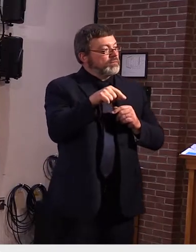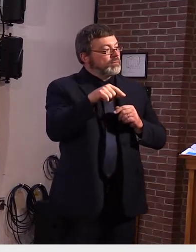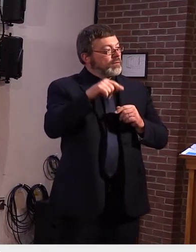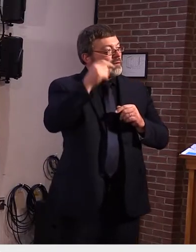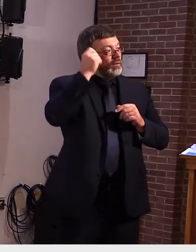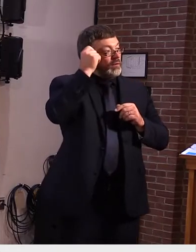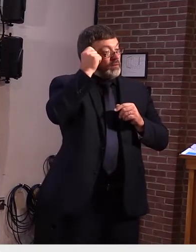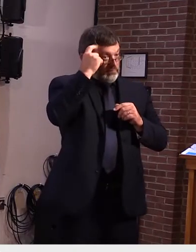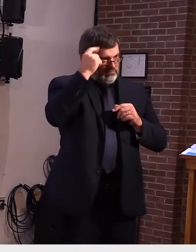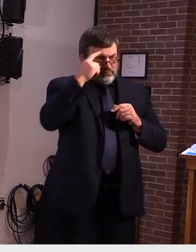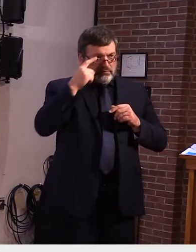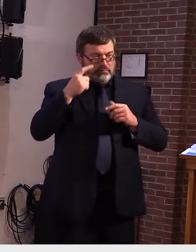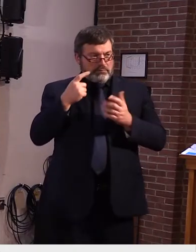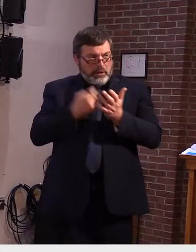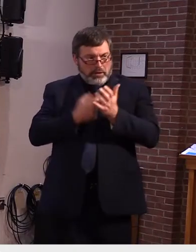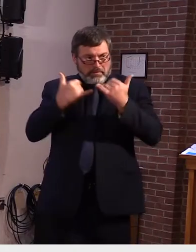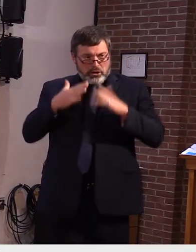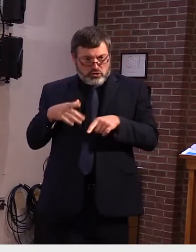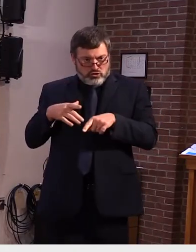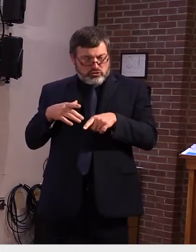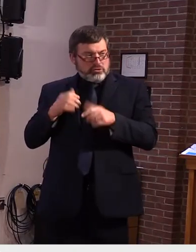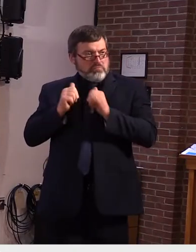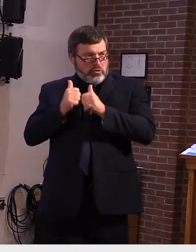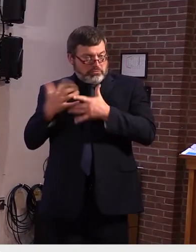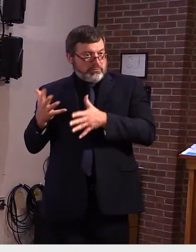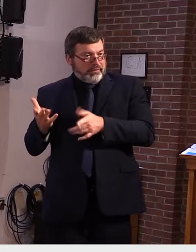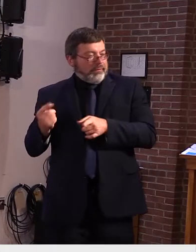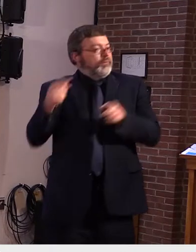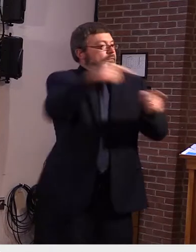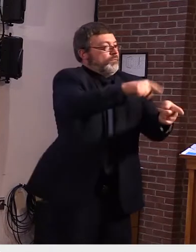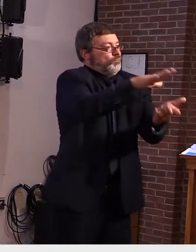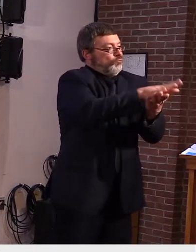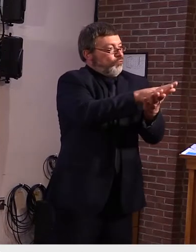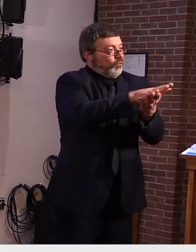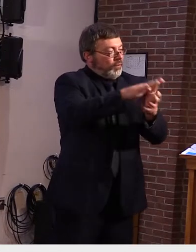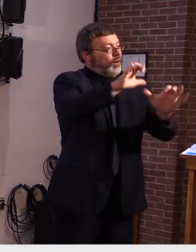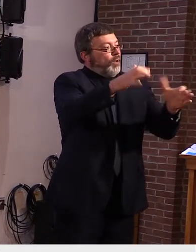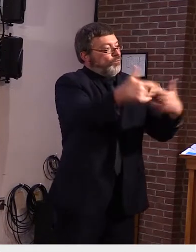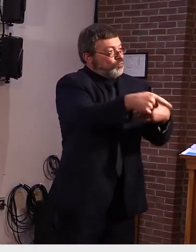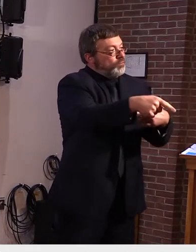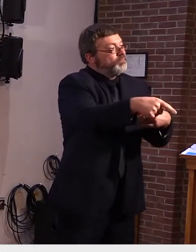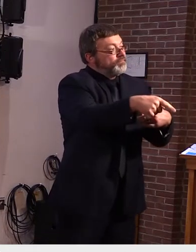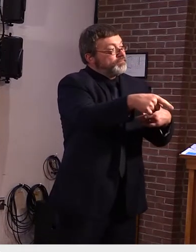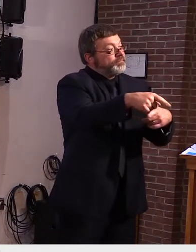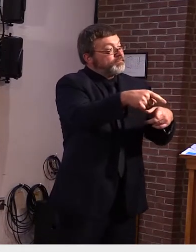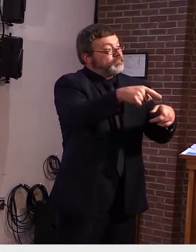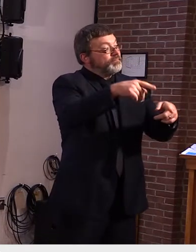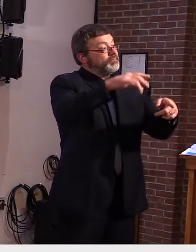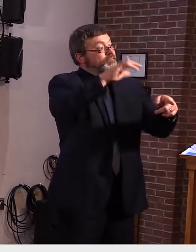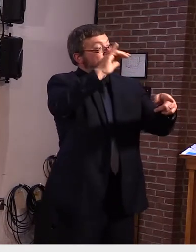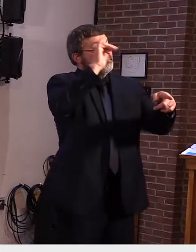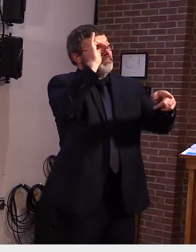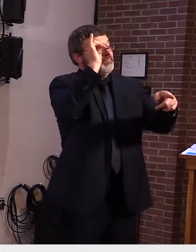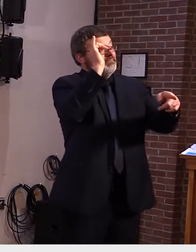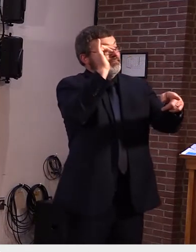uh healthcare facilities as well we'll have a press release about